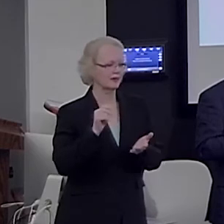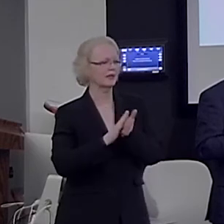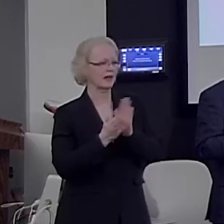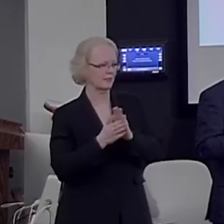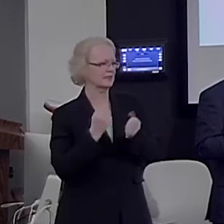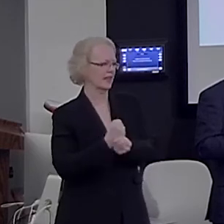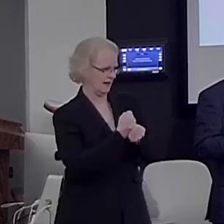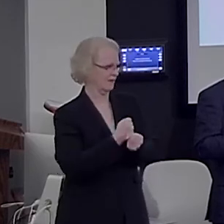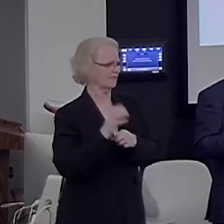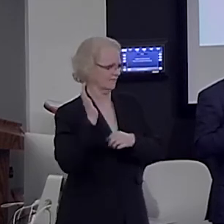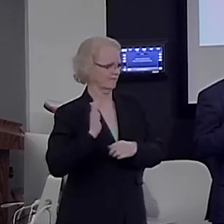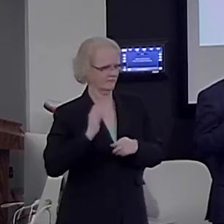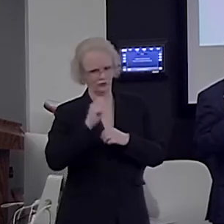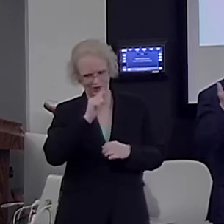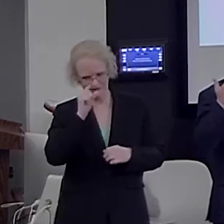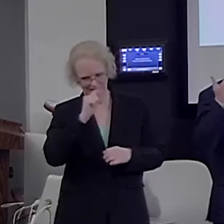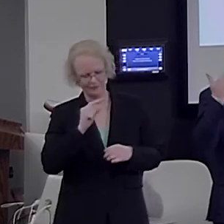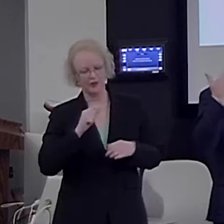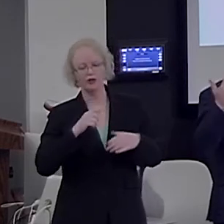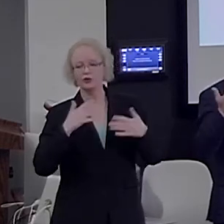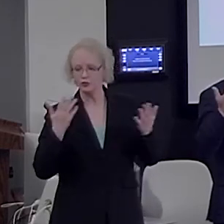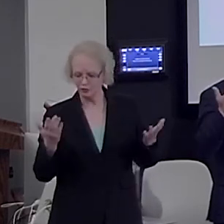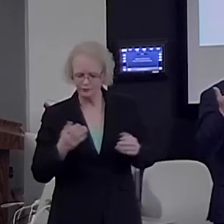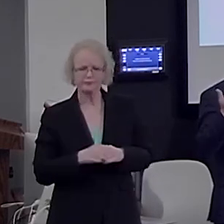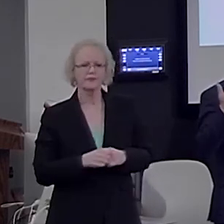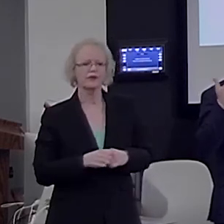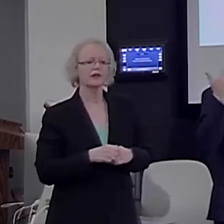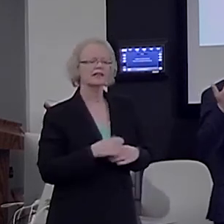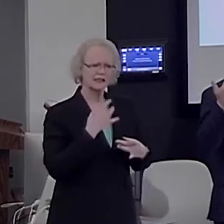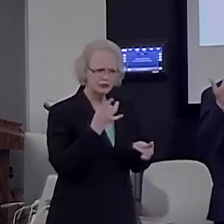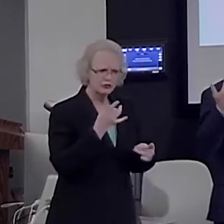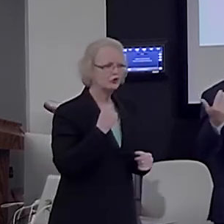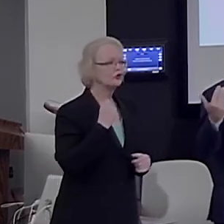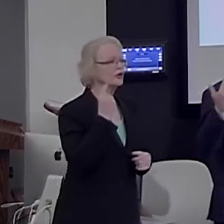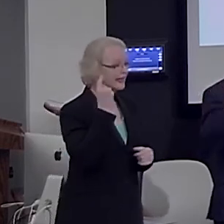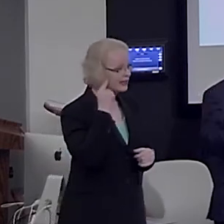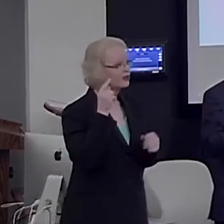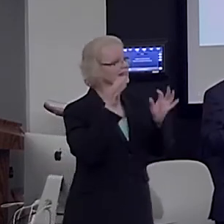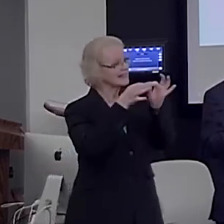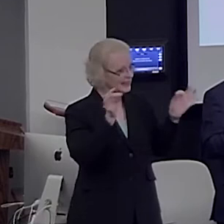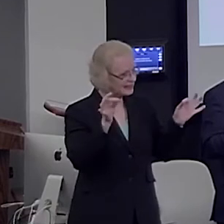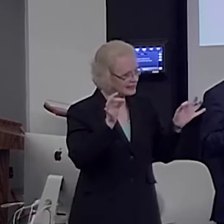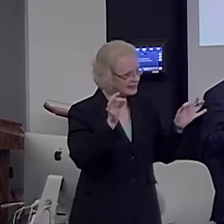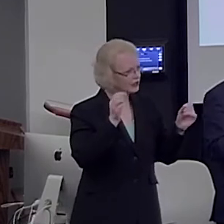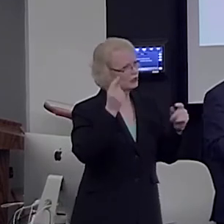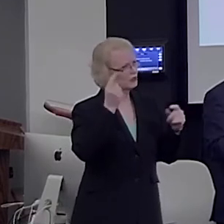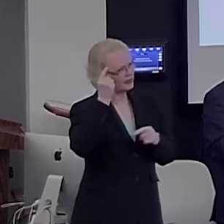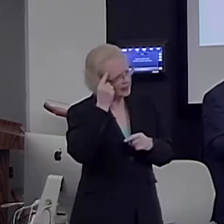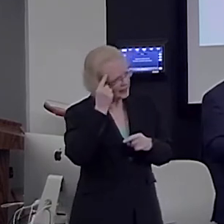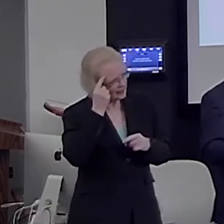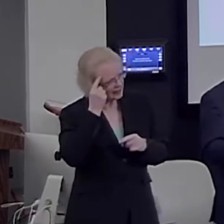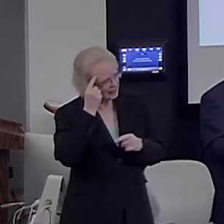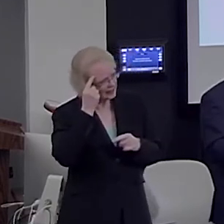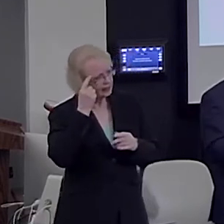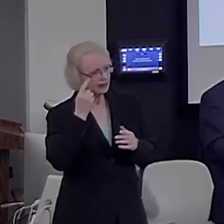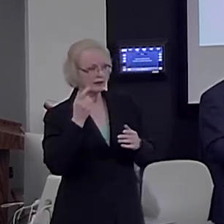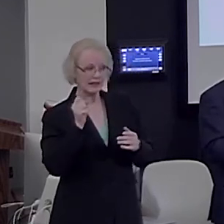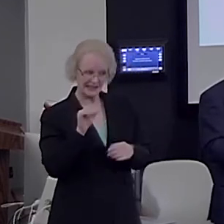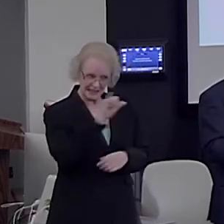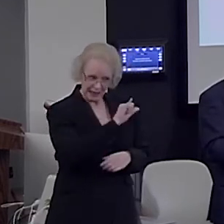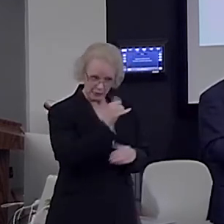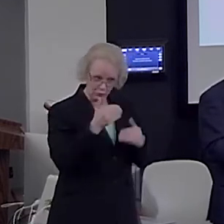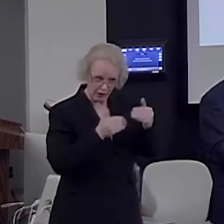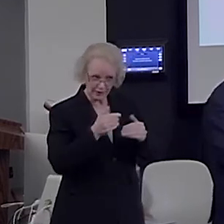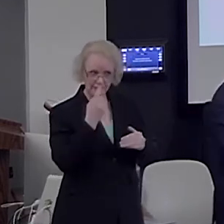So, it's interesting, right? You hear a sentence, you think, you bring your knowledge together, but is it the same for math and for non-math?